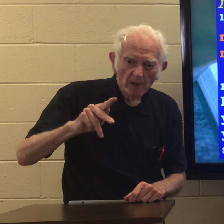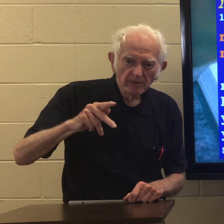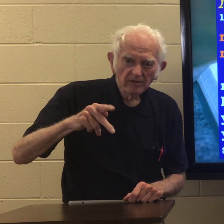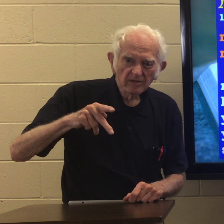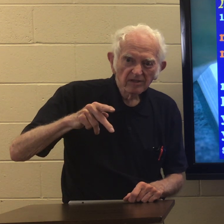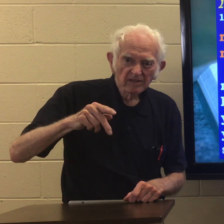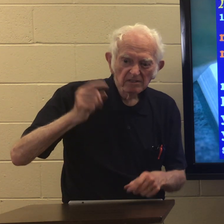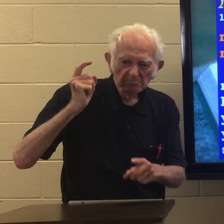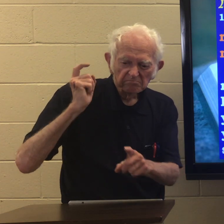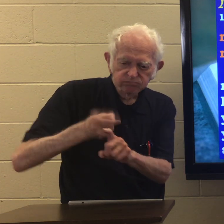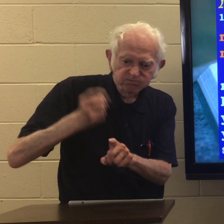And then they set their trap.